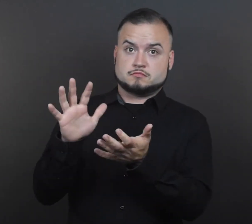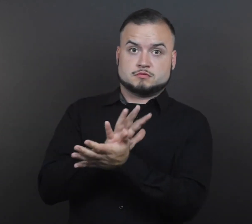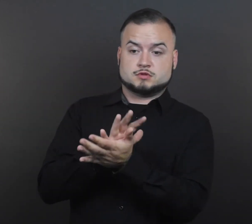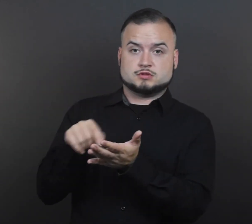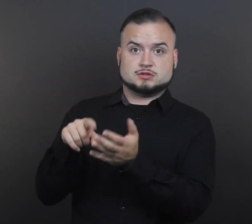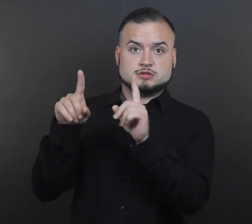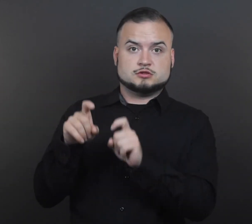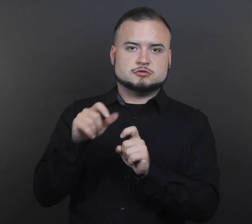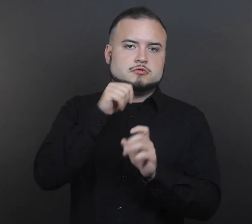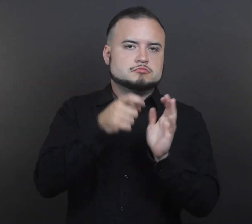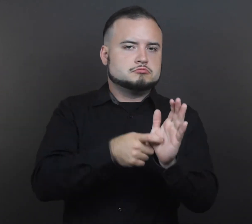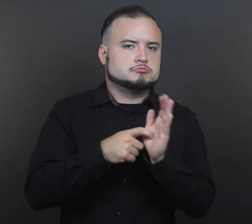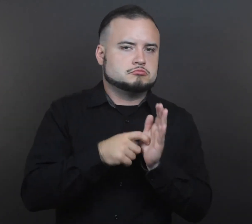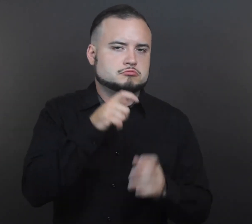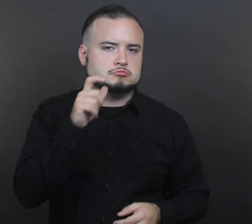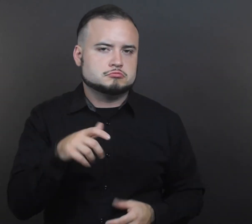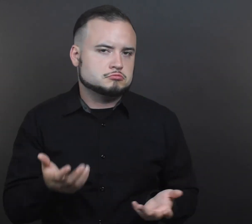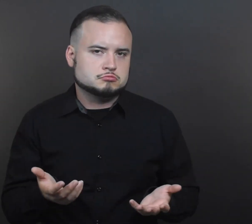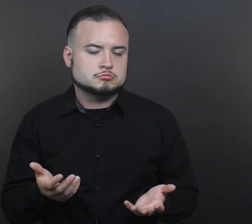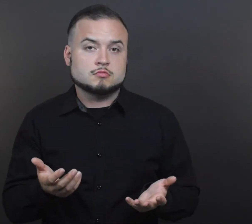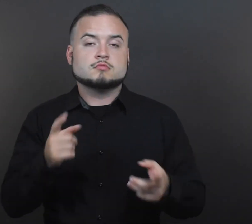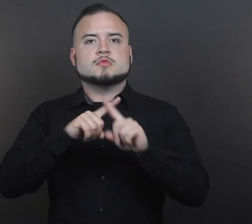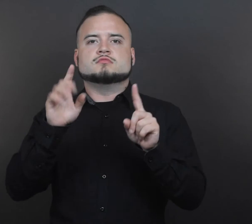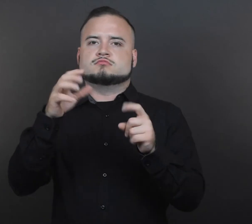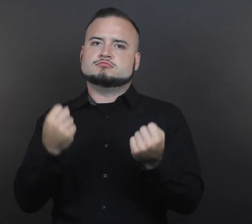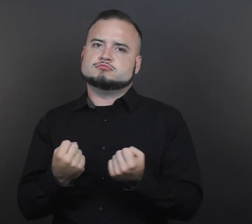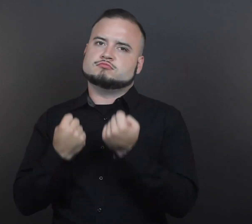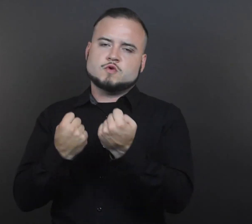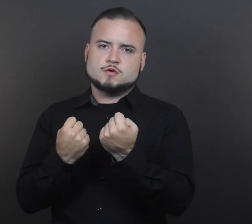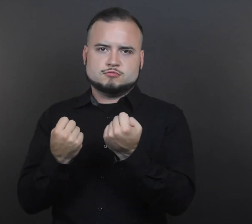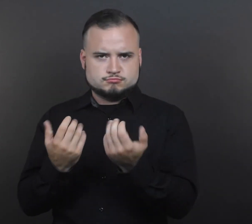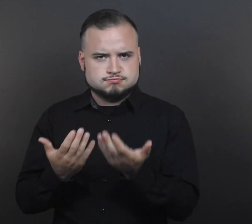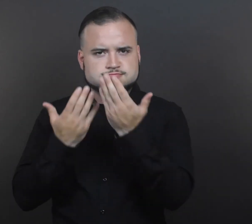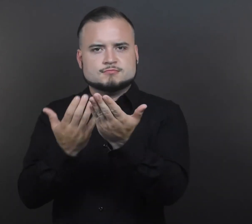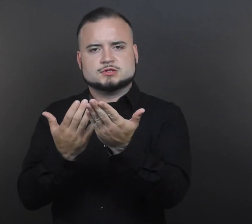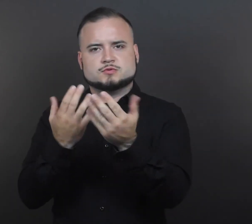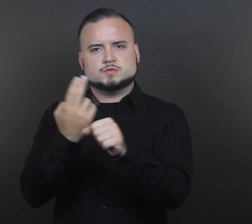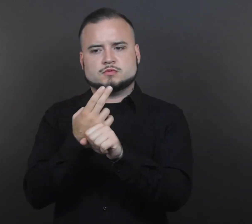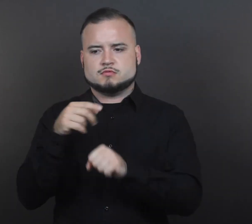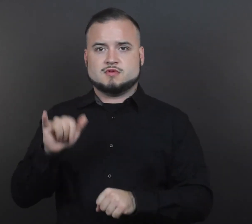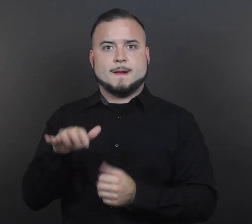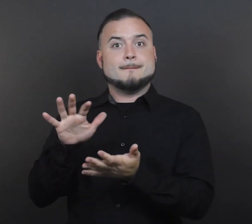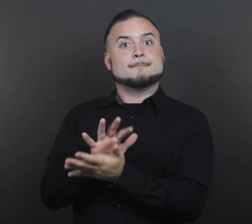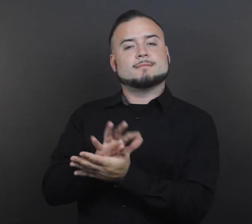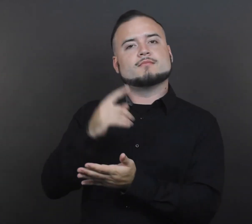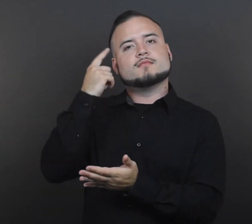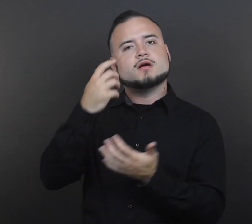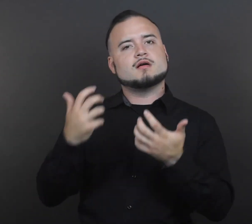But, it is strongly recommended as an accommodation for several reasons, including